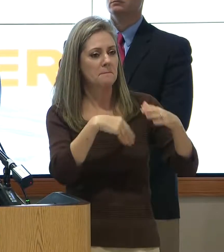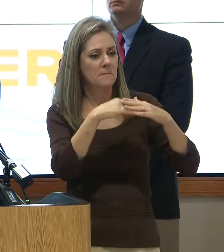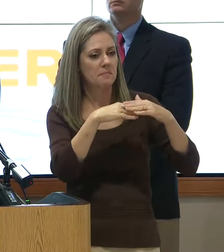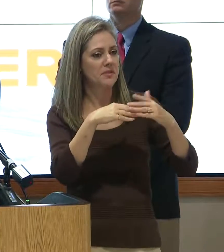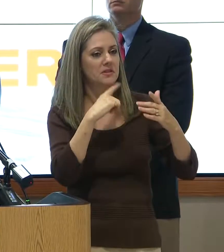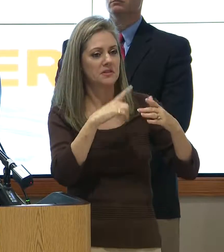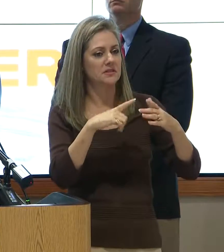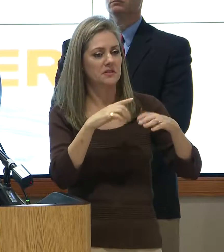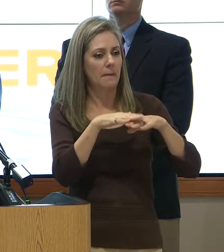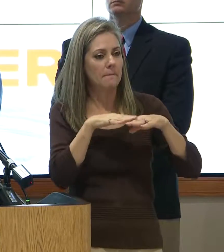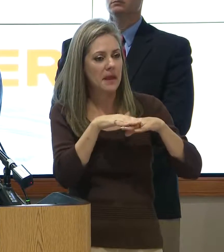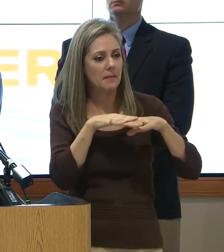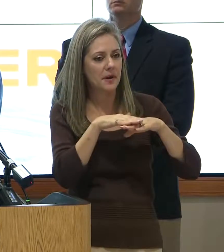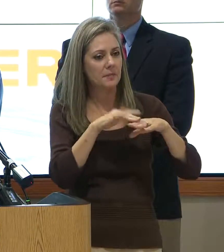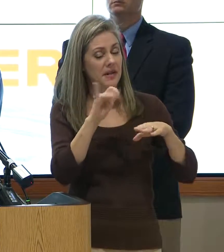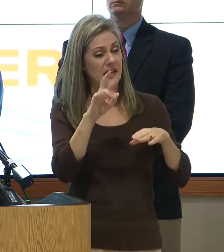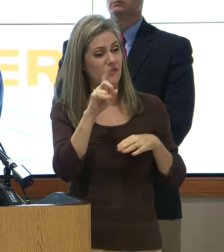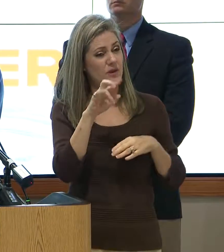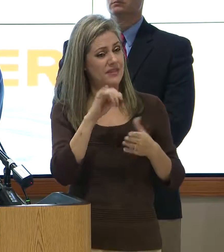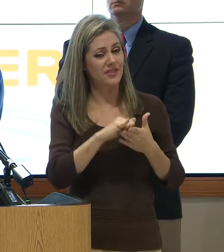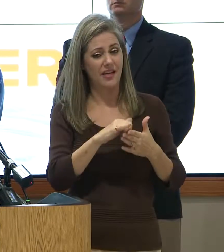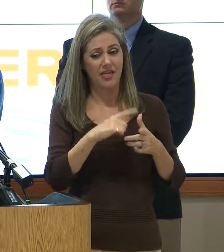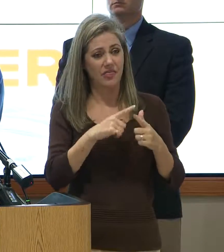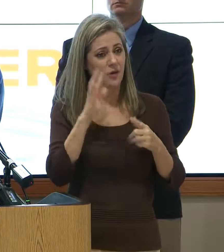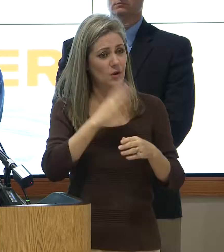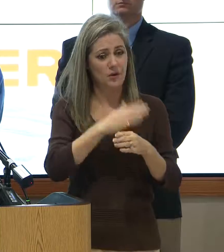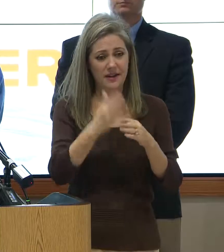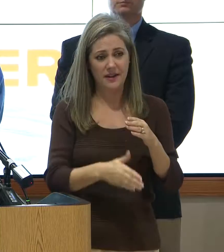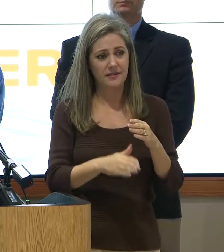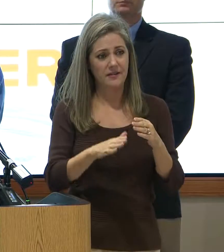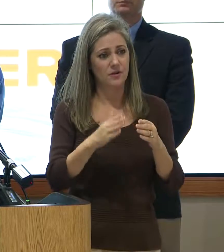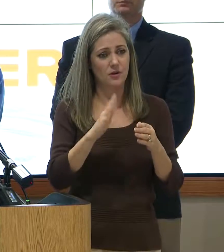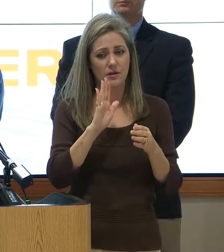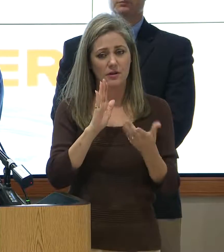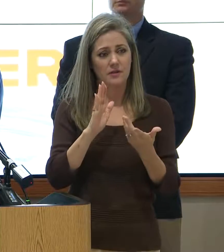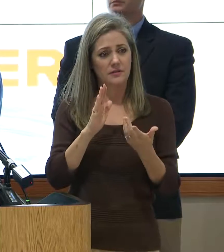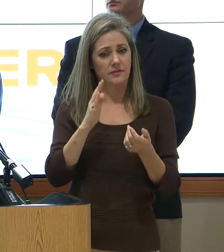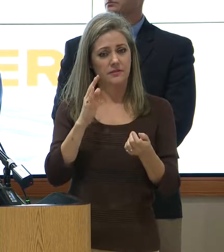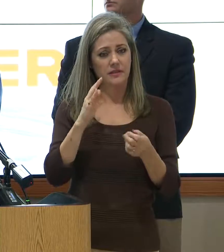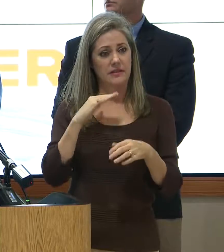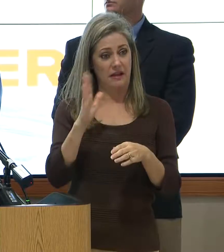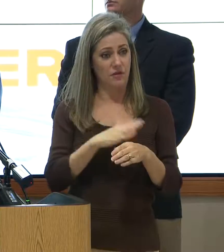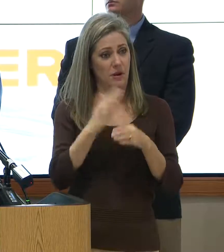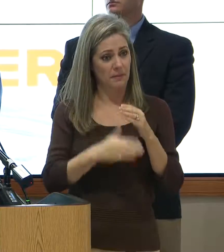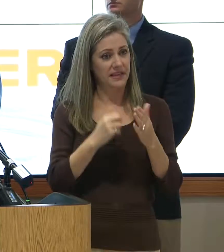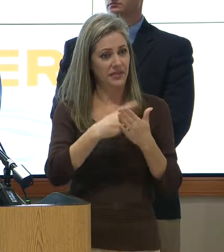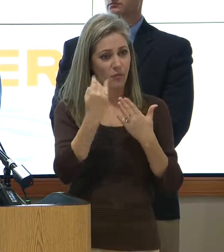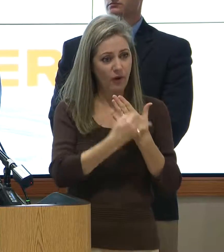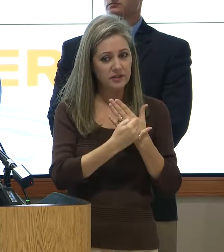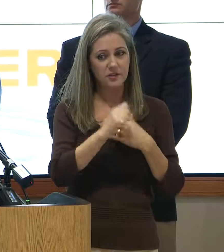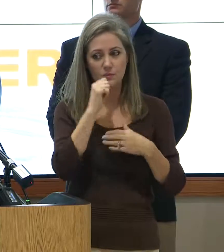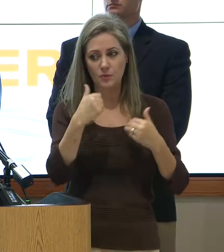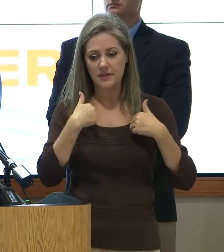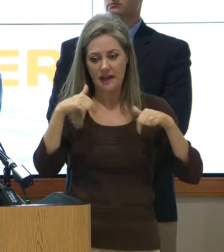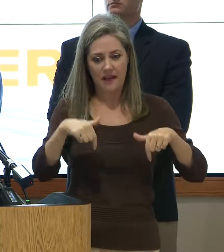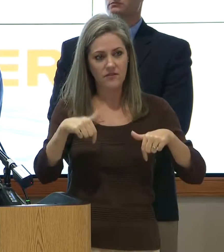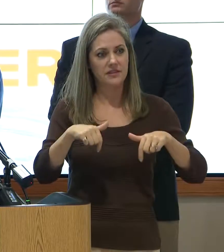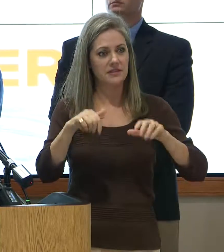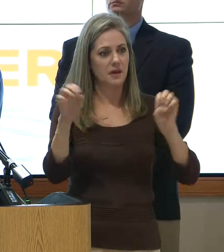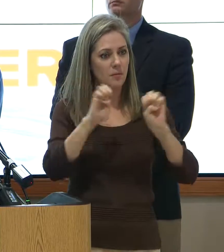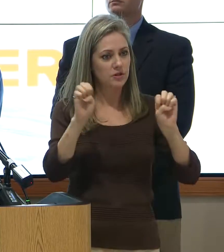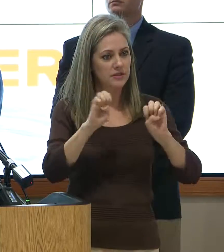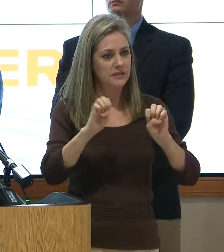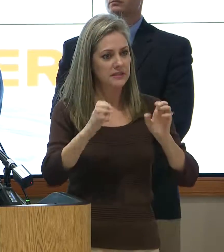if we did that, then we'll never be able to complete these projects. And we wouldn't have this emergency operations center that we have.